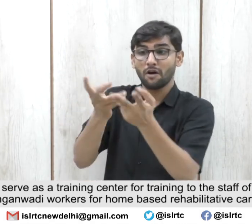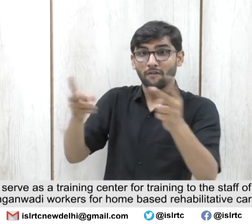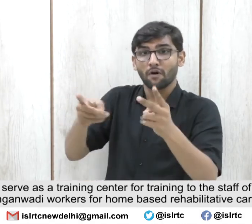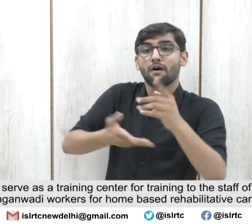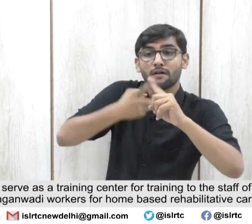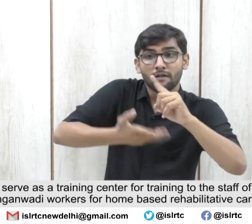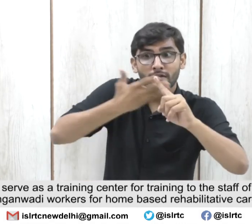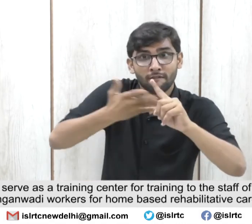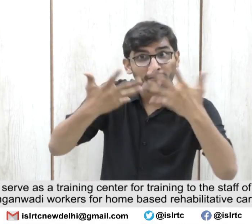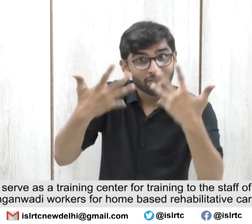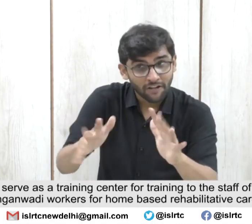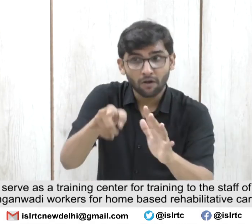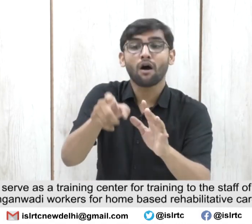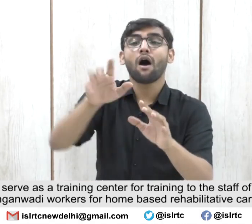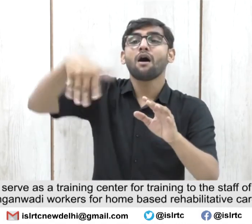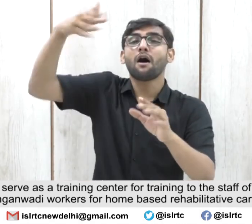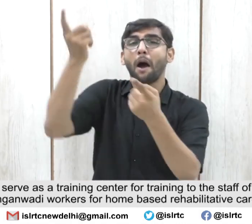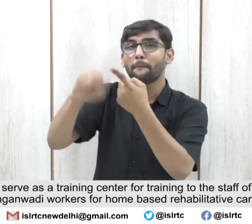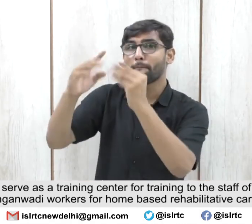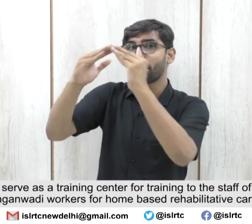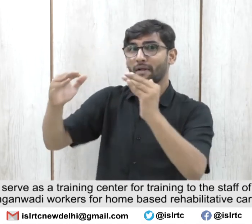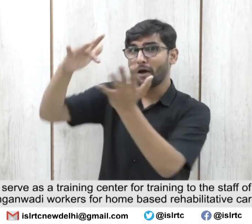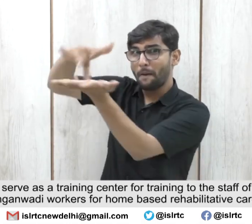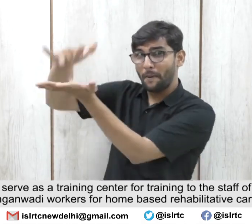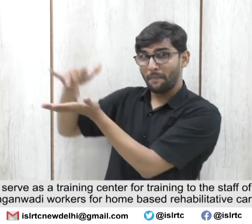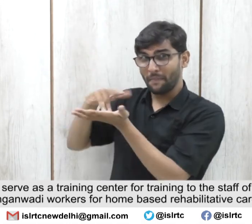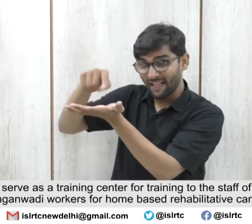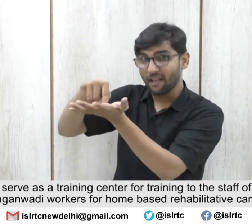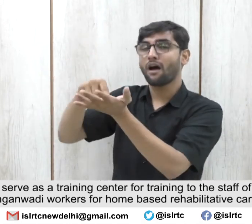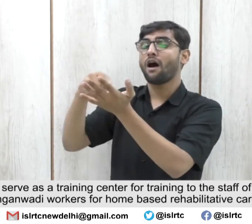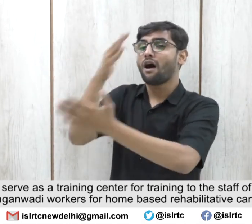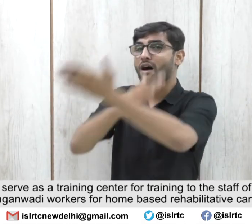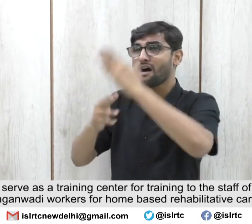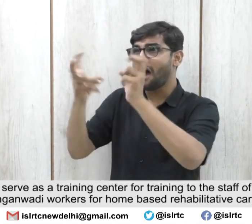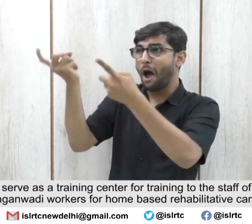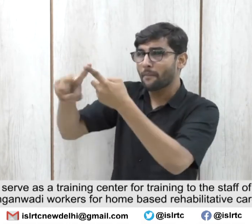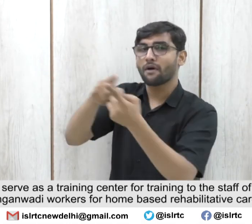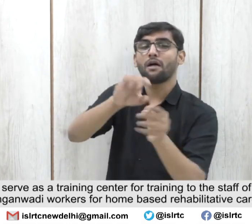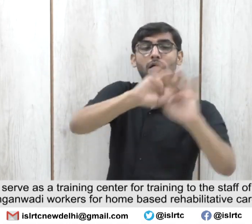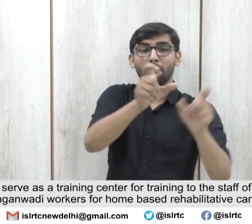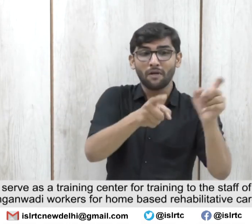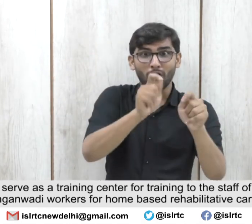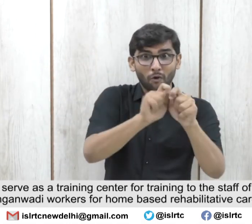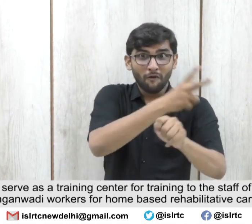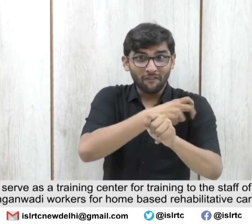care services. CDEICS CDEICS